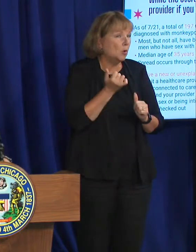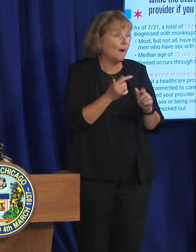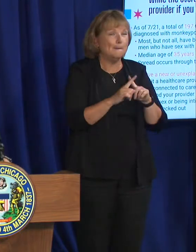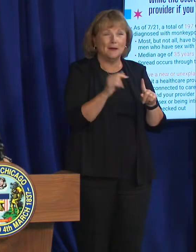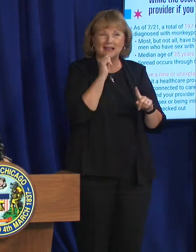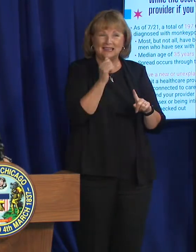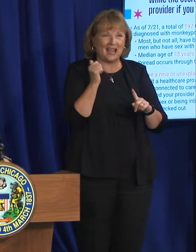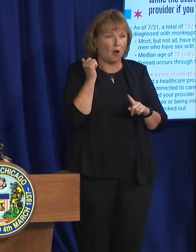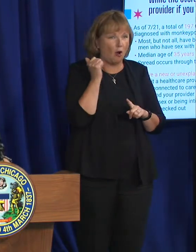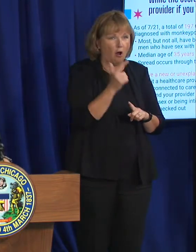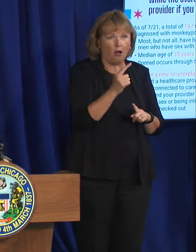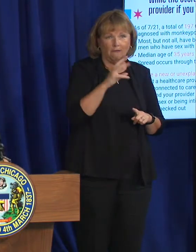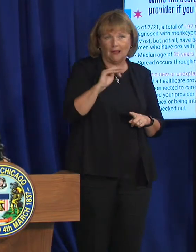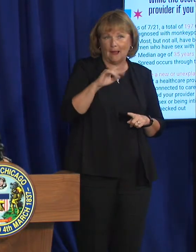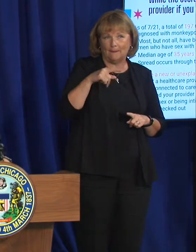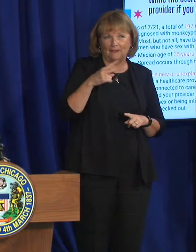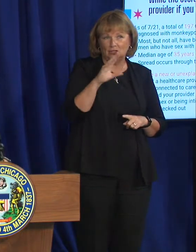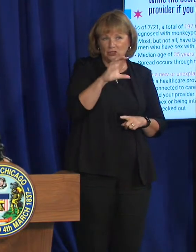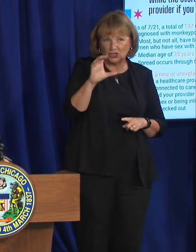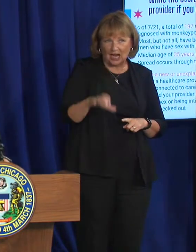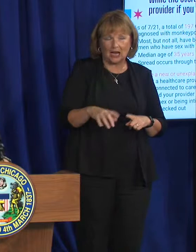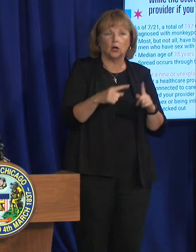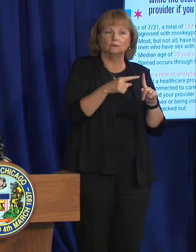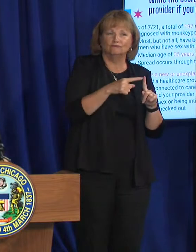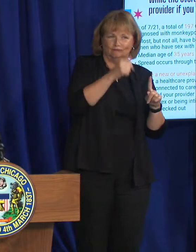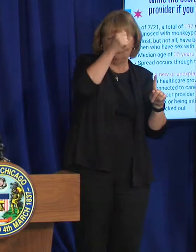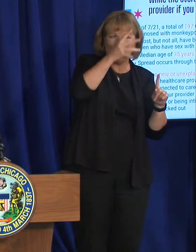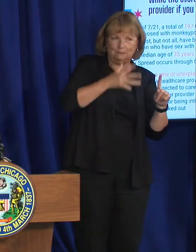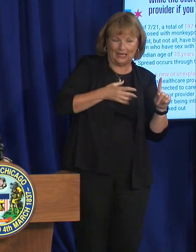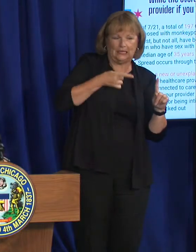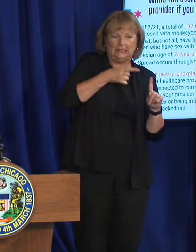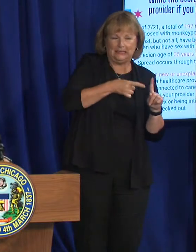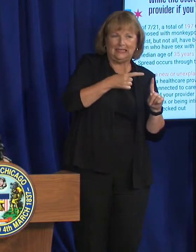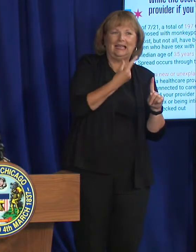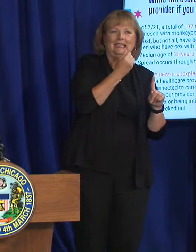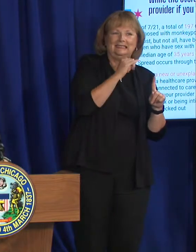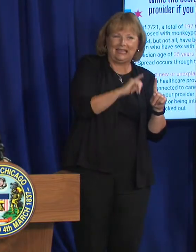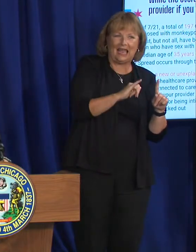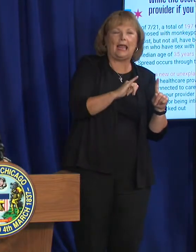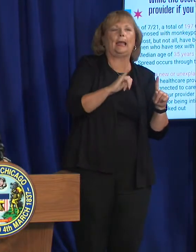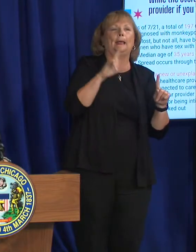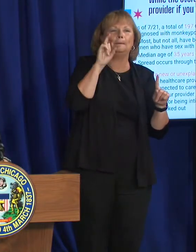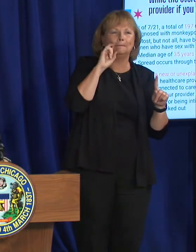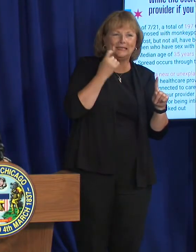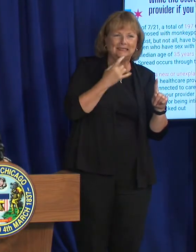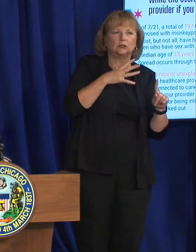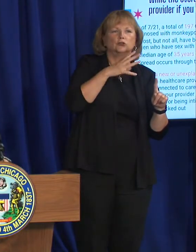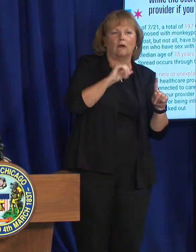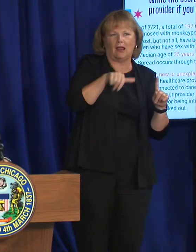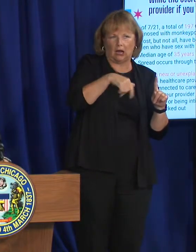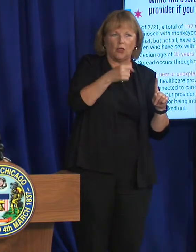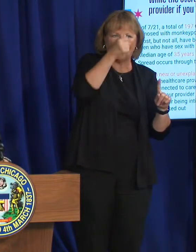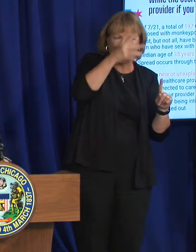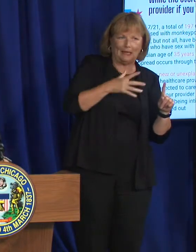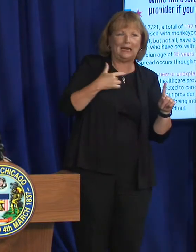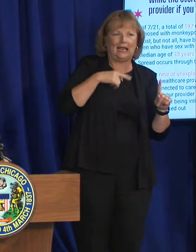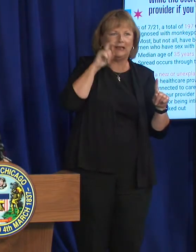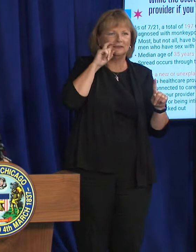all, of our cases in Chicago have been in men and specifically in gay, bisexual, and other men who have sex with men.